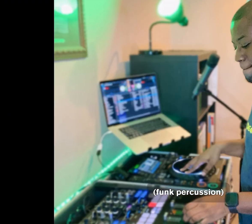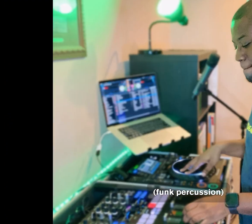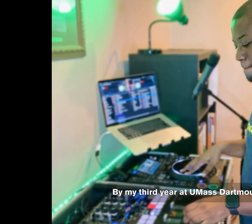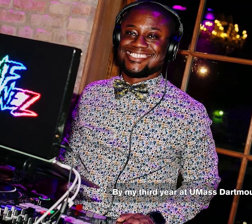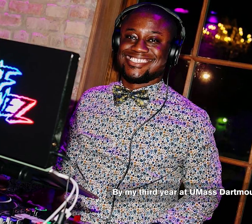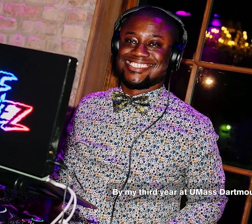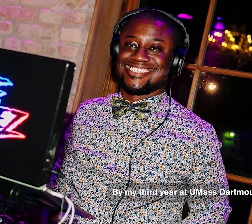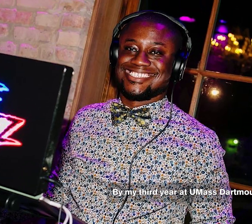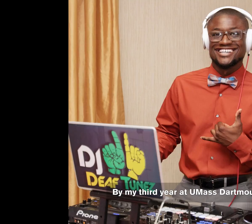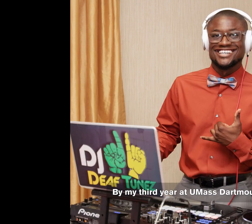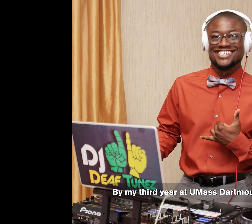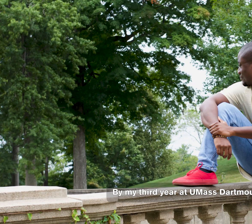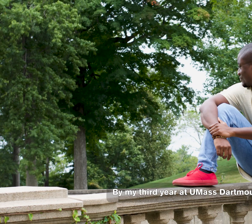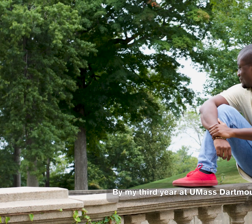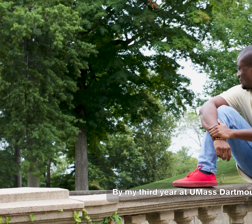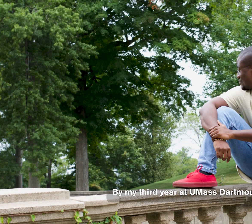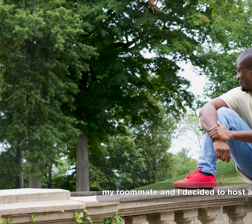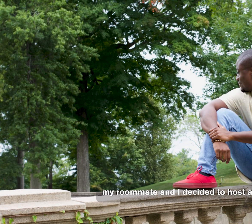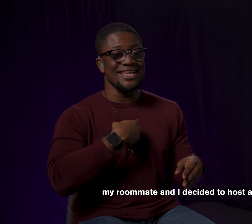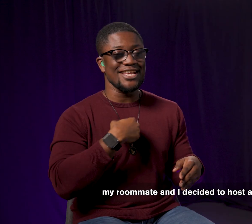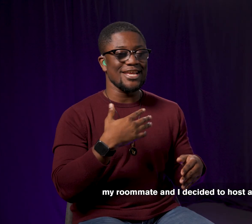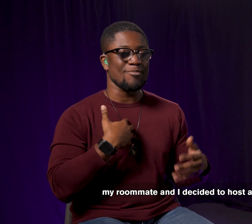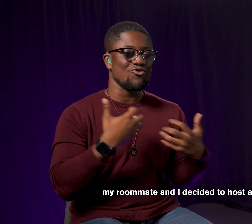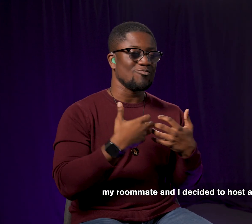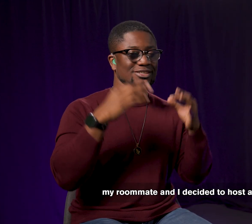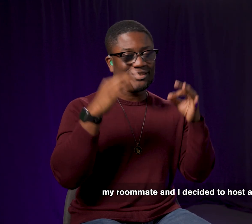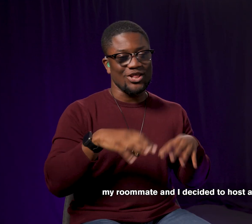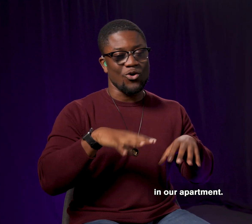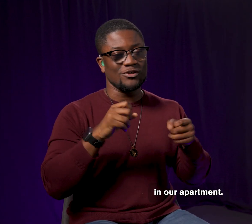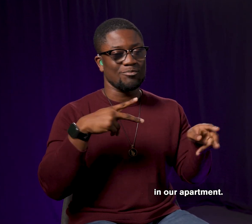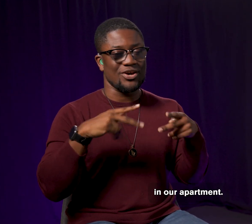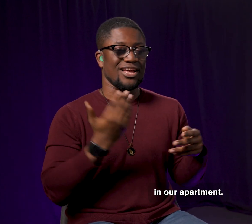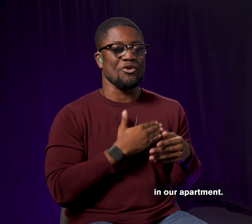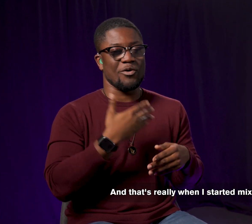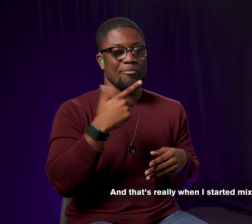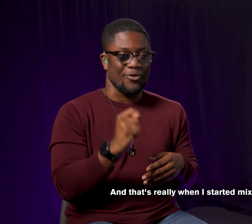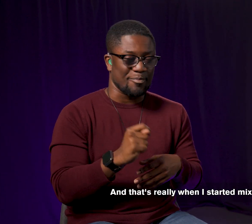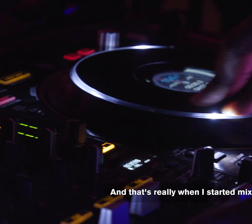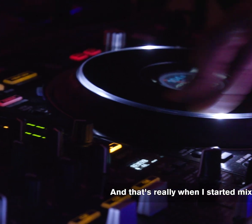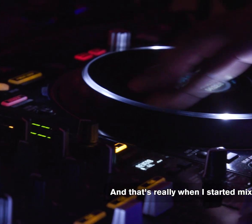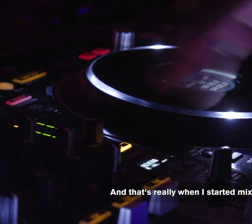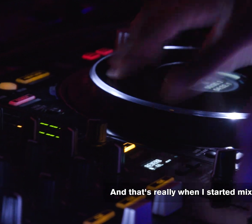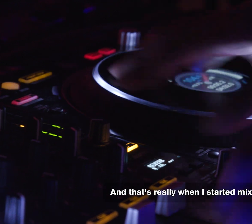In my third year at UMass Dartmouth, my roommate and I decided to host a party in our apartment. And that's really when I started mixing.